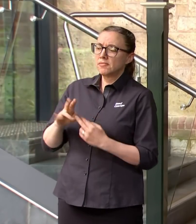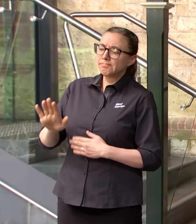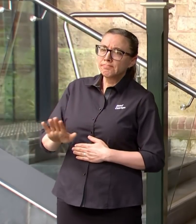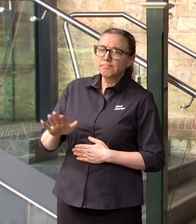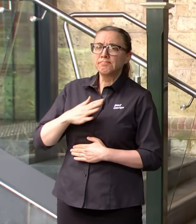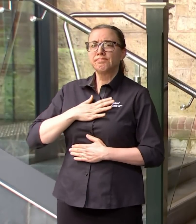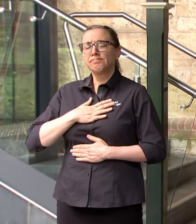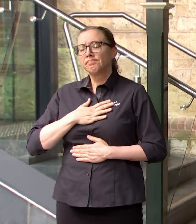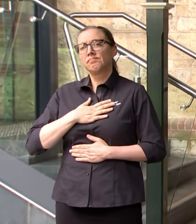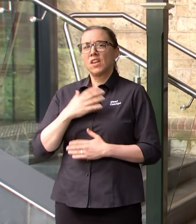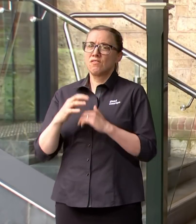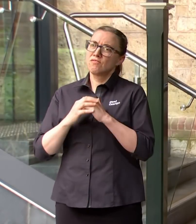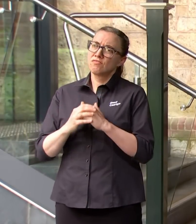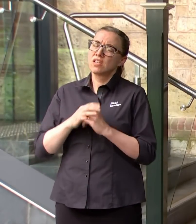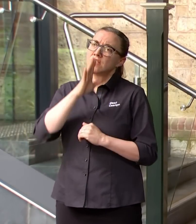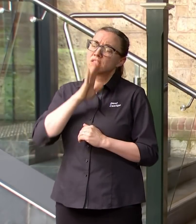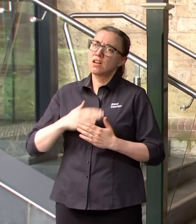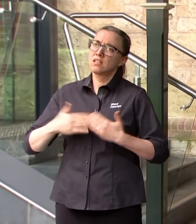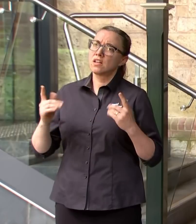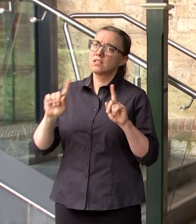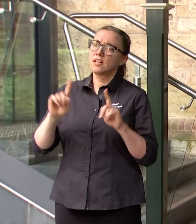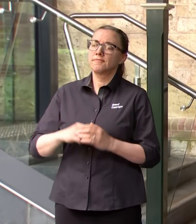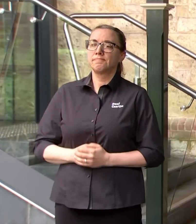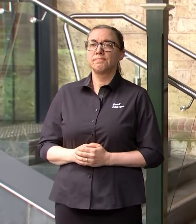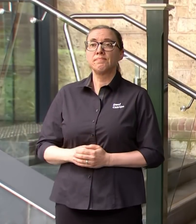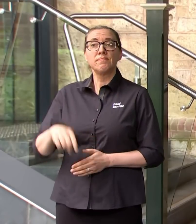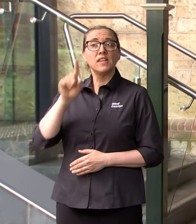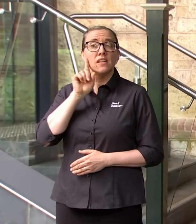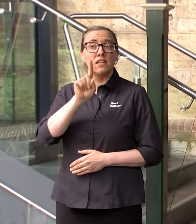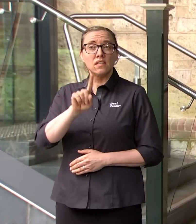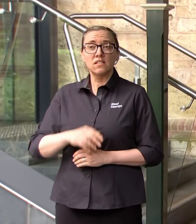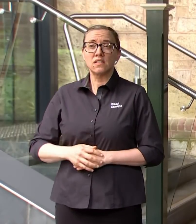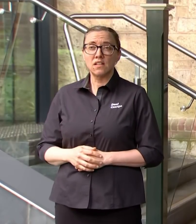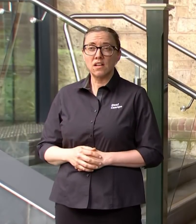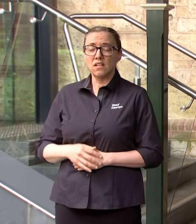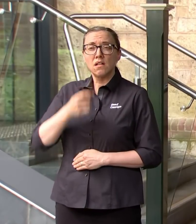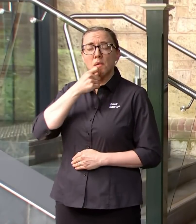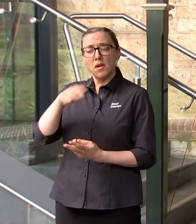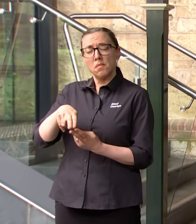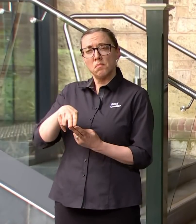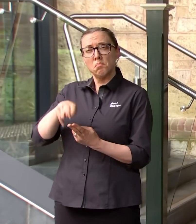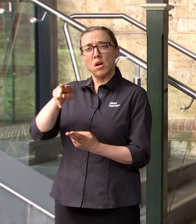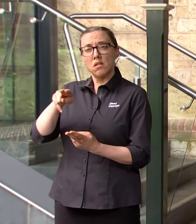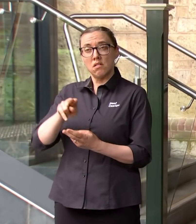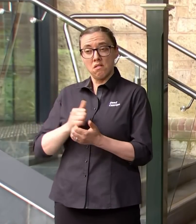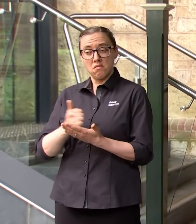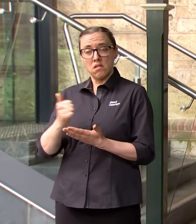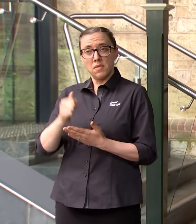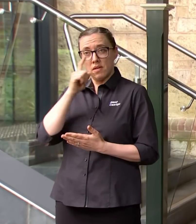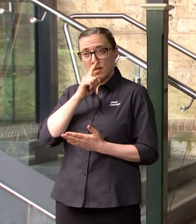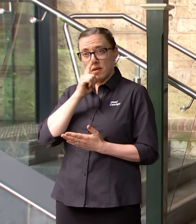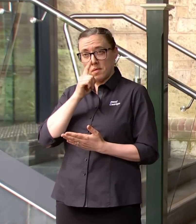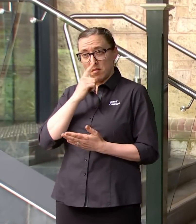friends on this very sad day. Yesterday we had a slight increase again in the number of